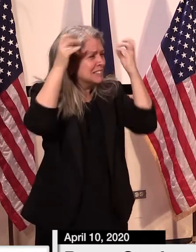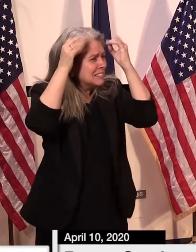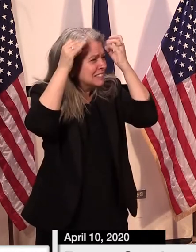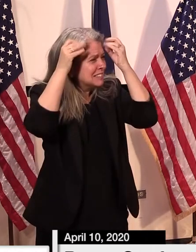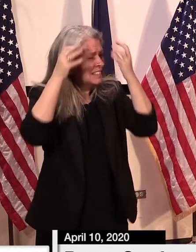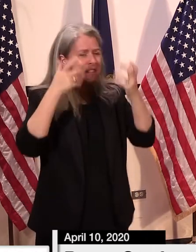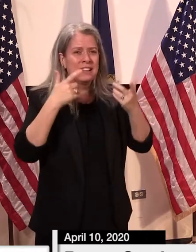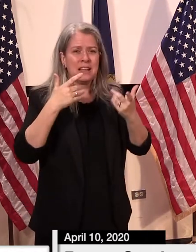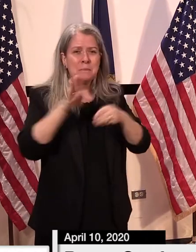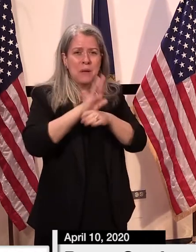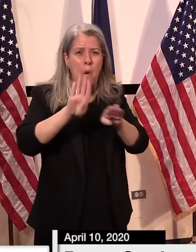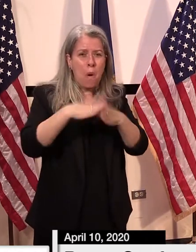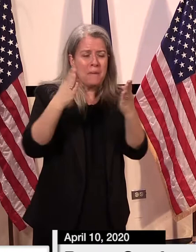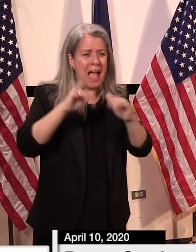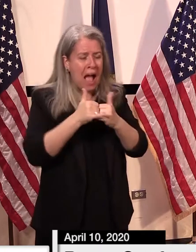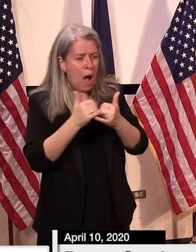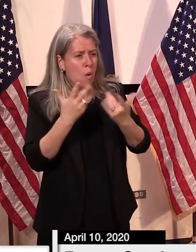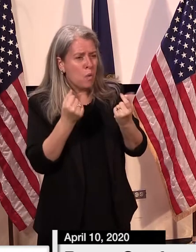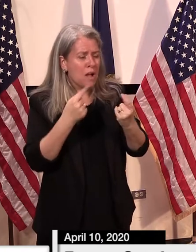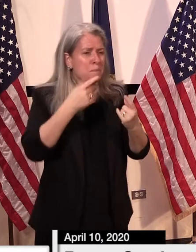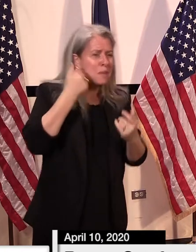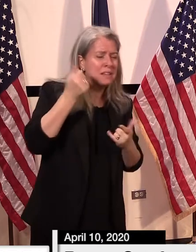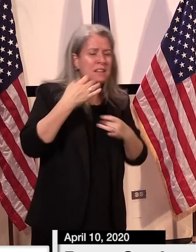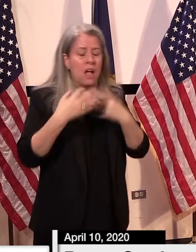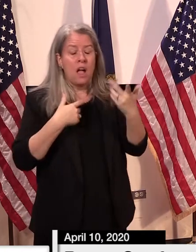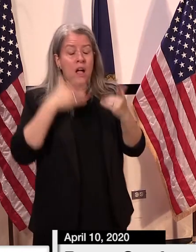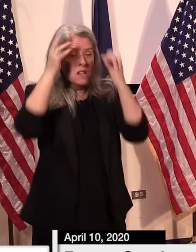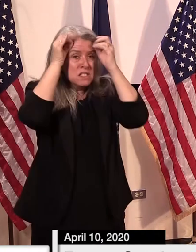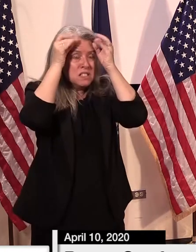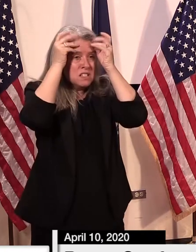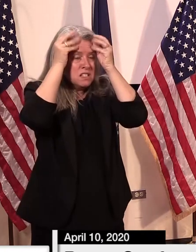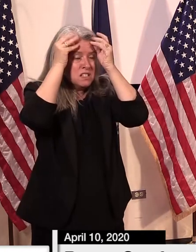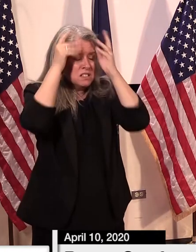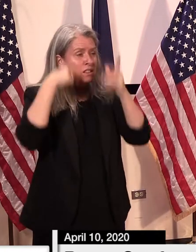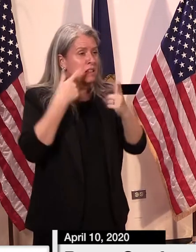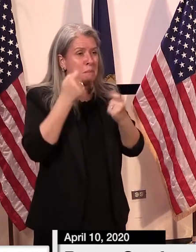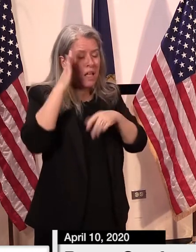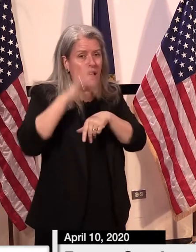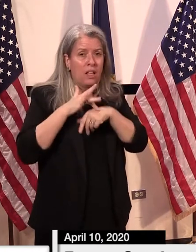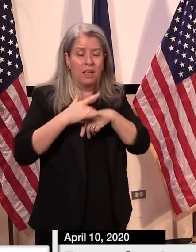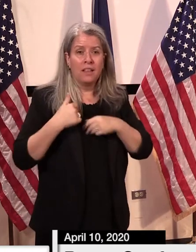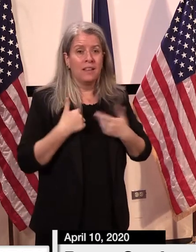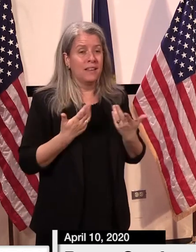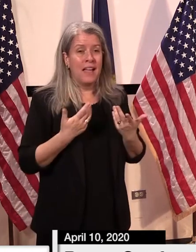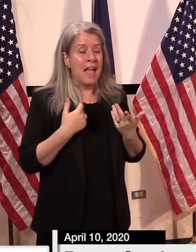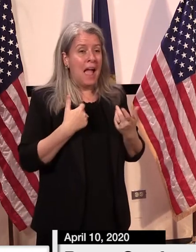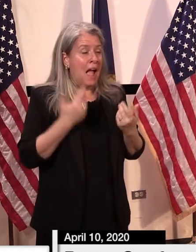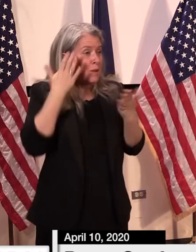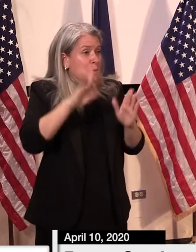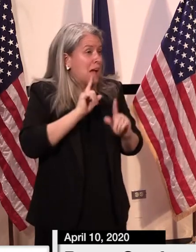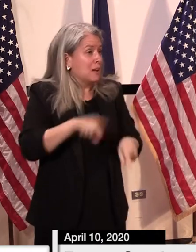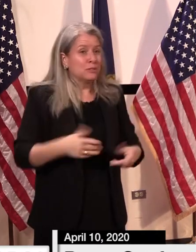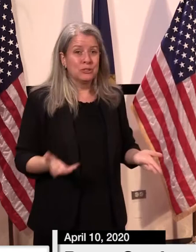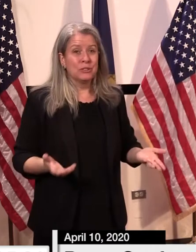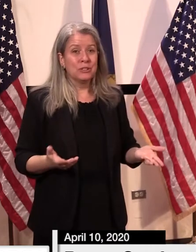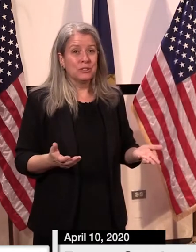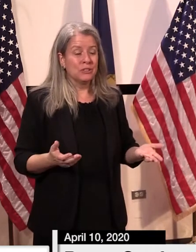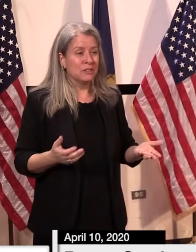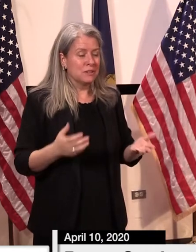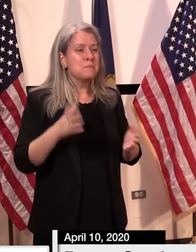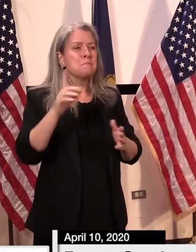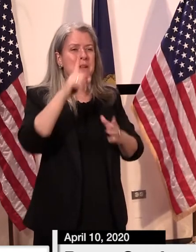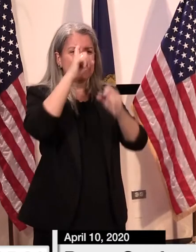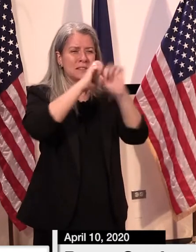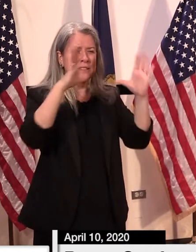open these businesses back up and get back to some sort of normal? And so, um, when you think about the farmers